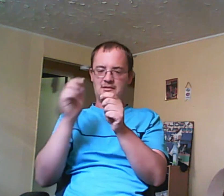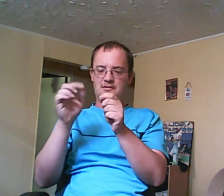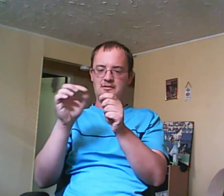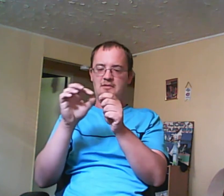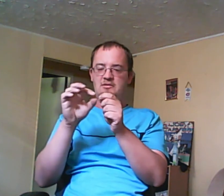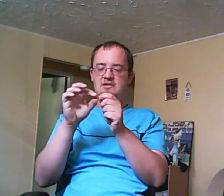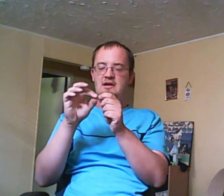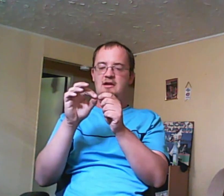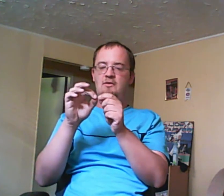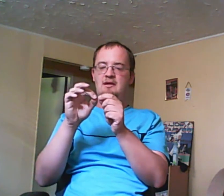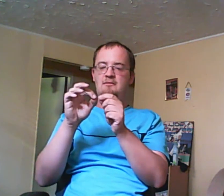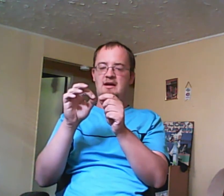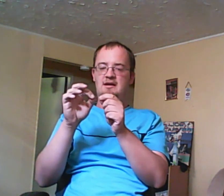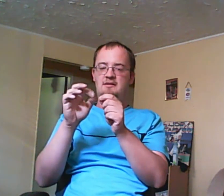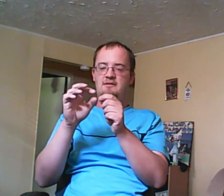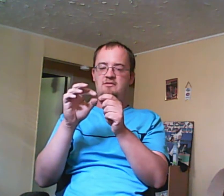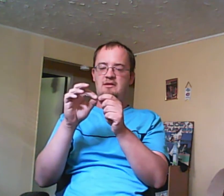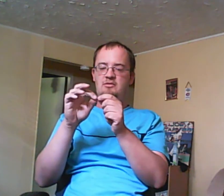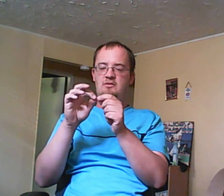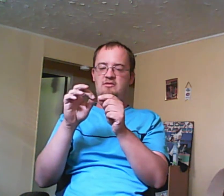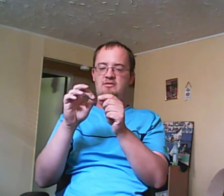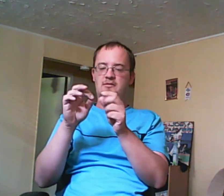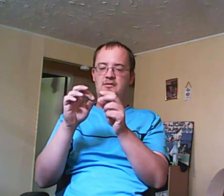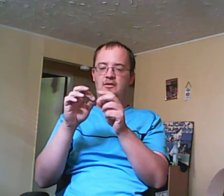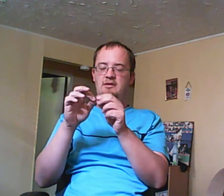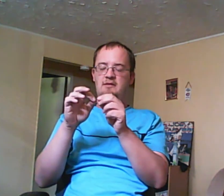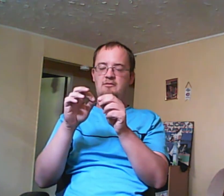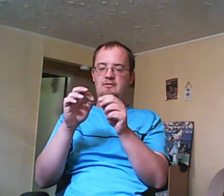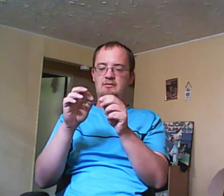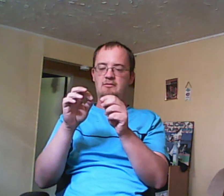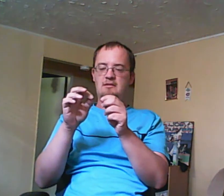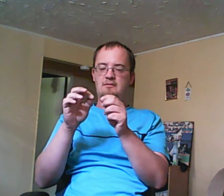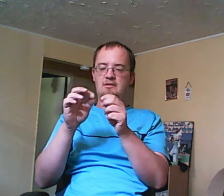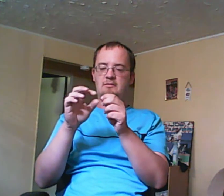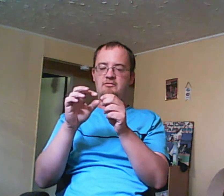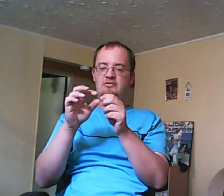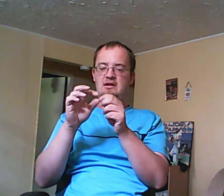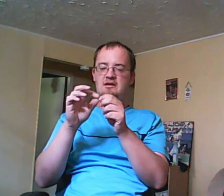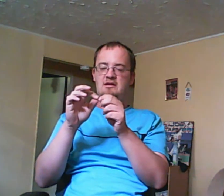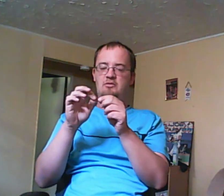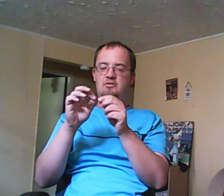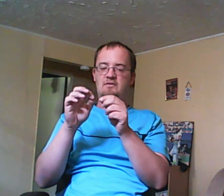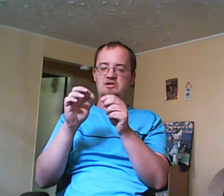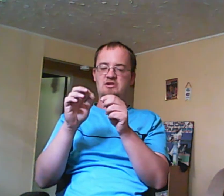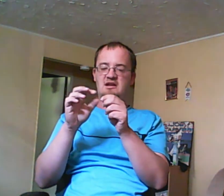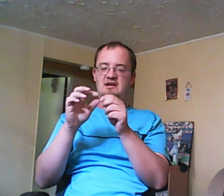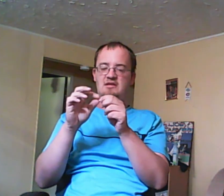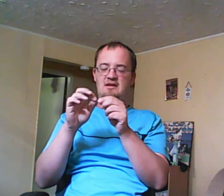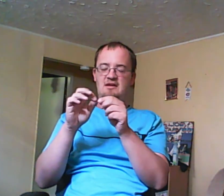it says, I don't want Maya if no one else wants her. Only when, you know, when Veronica is bored with Archie and I guess Maya is Archie.